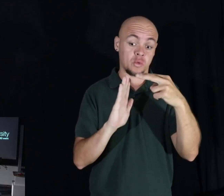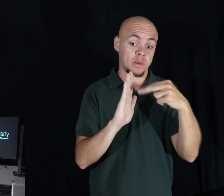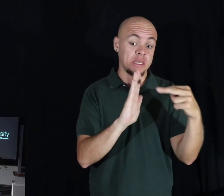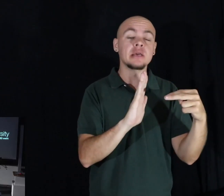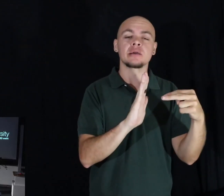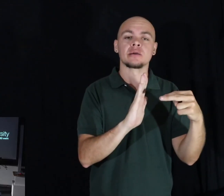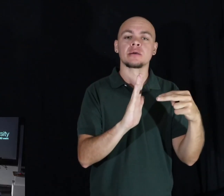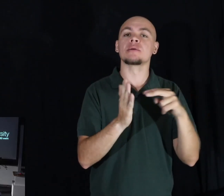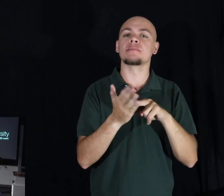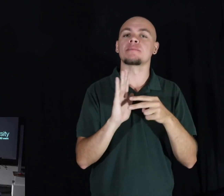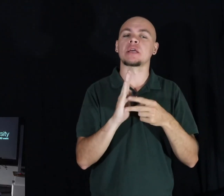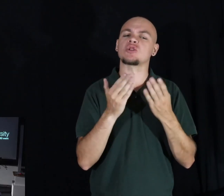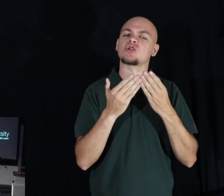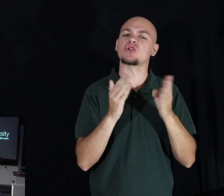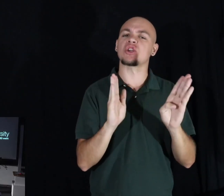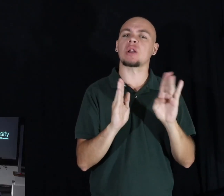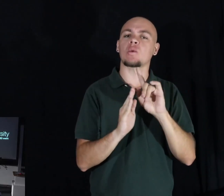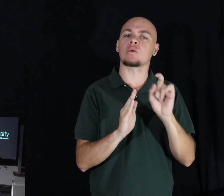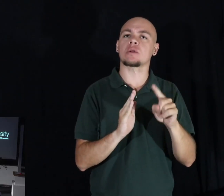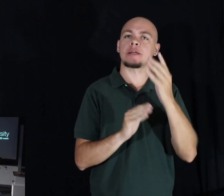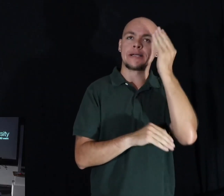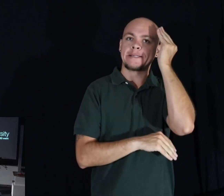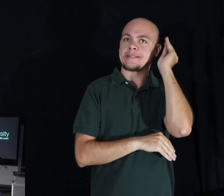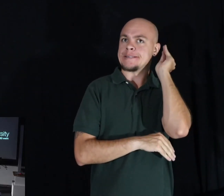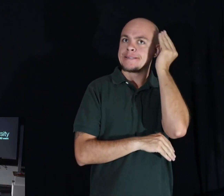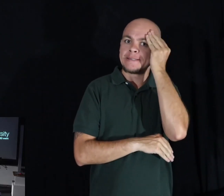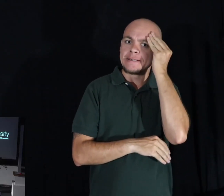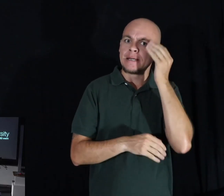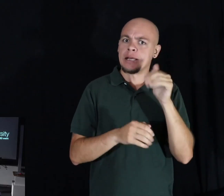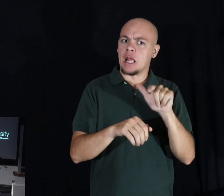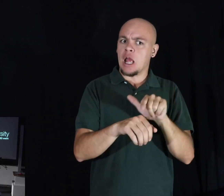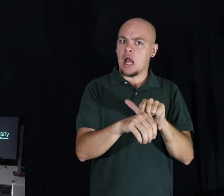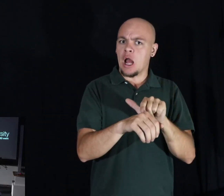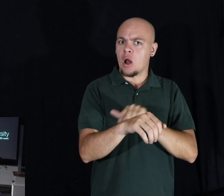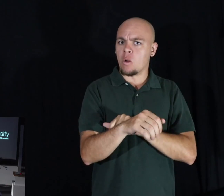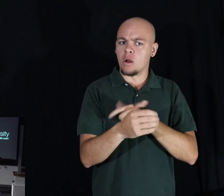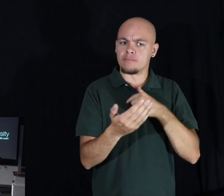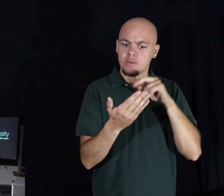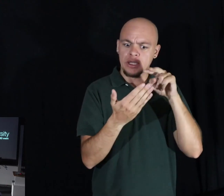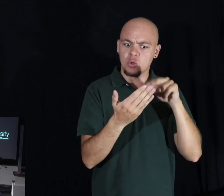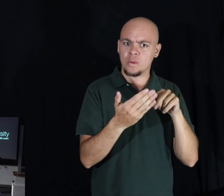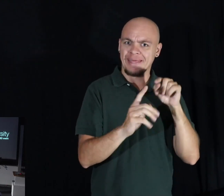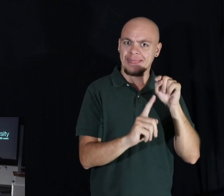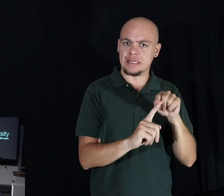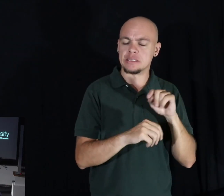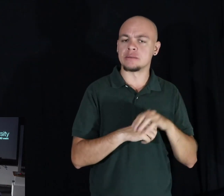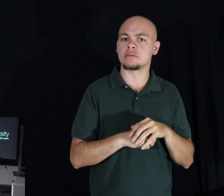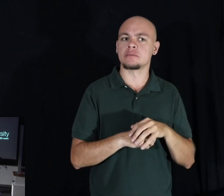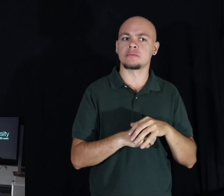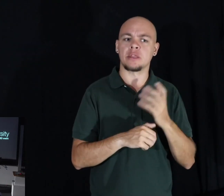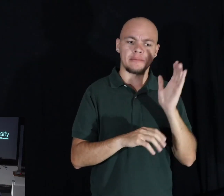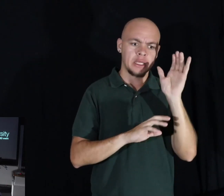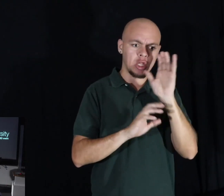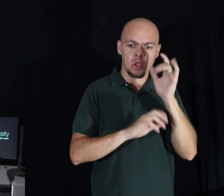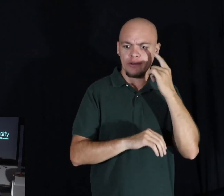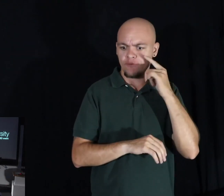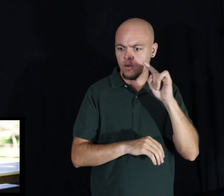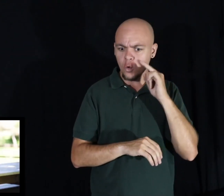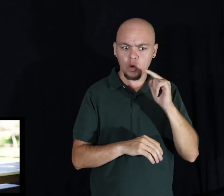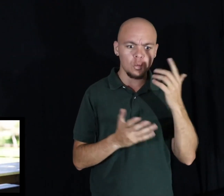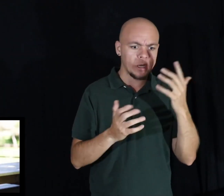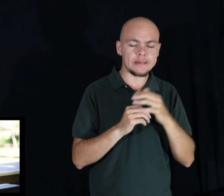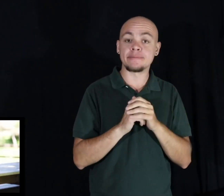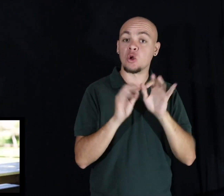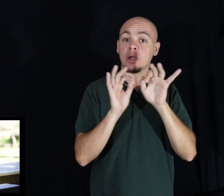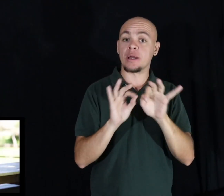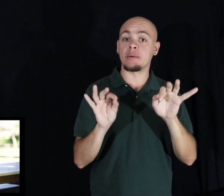have good general questions at the front of your mind such as, how long will this take for me to read this? What am I looking for? And what key